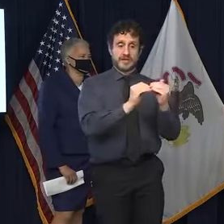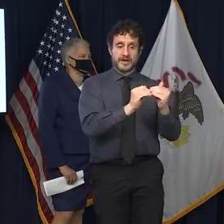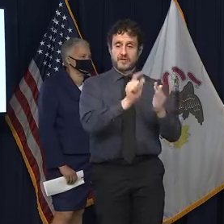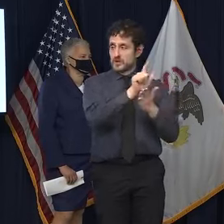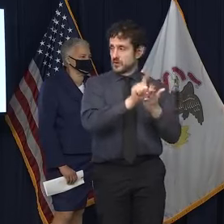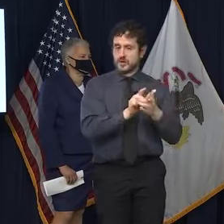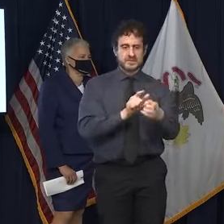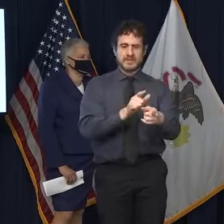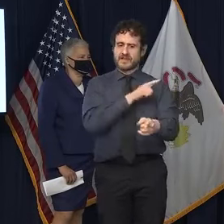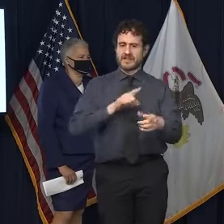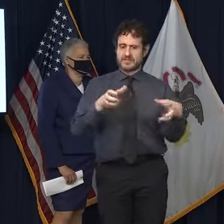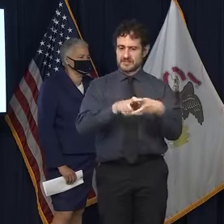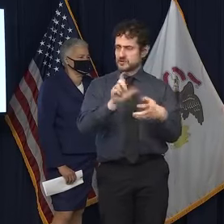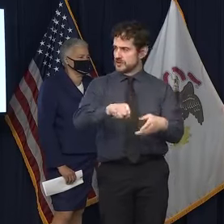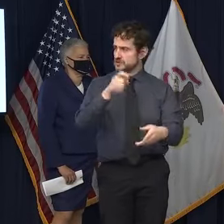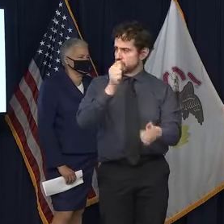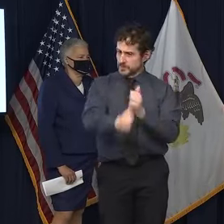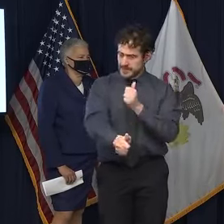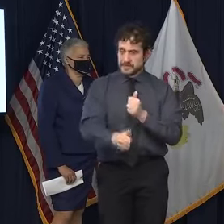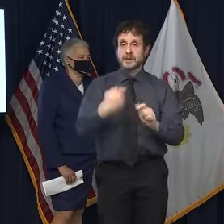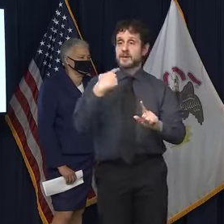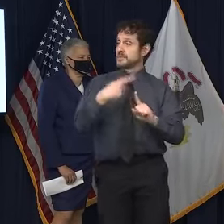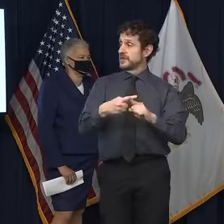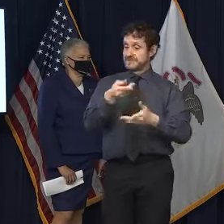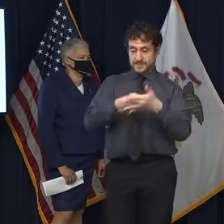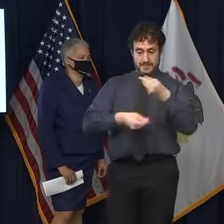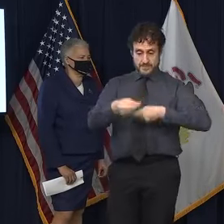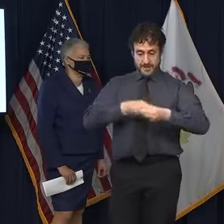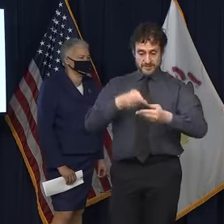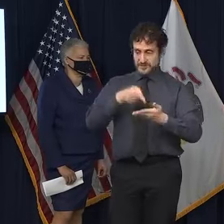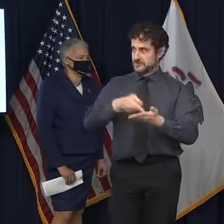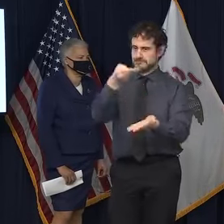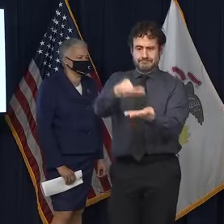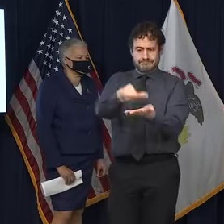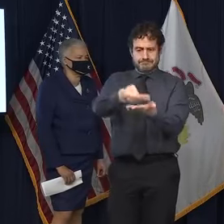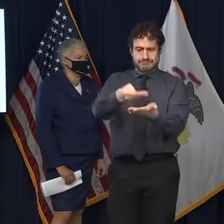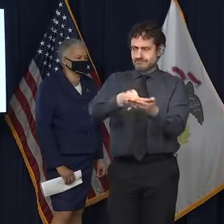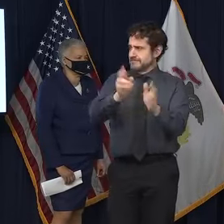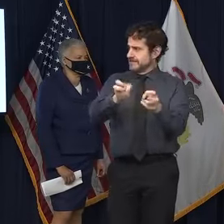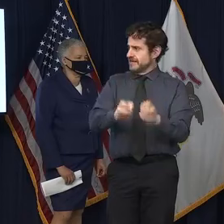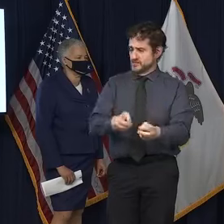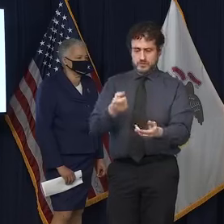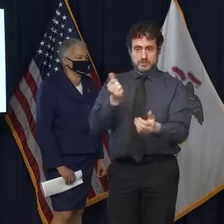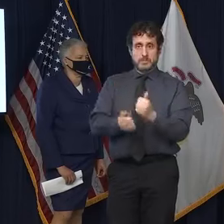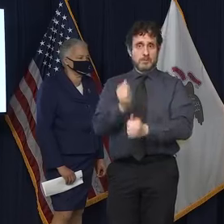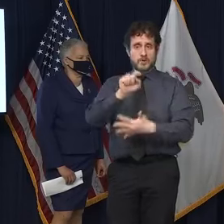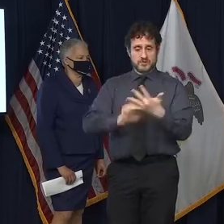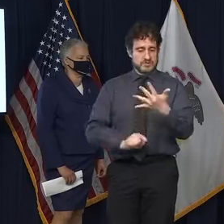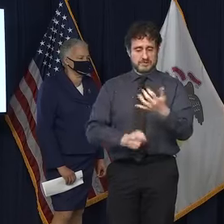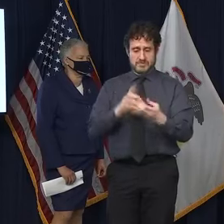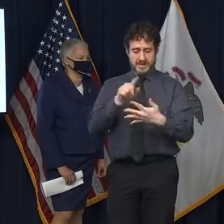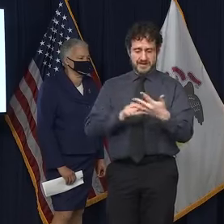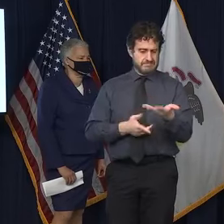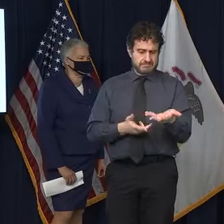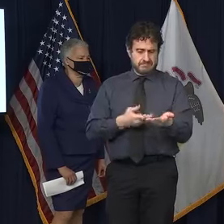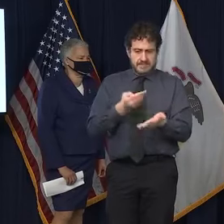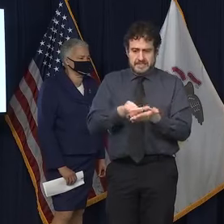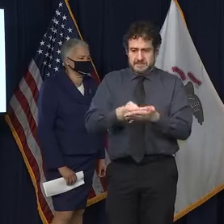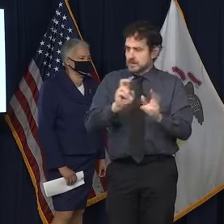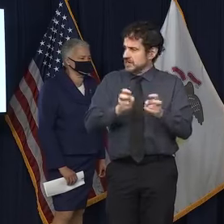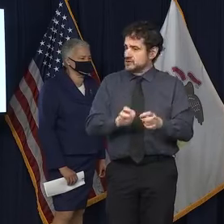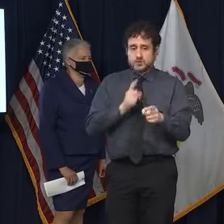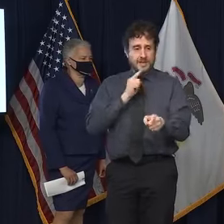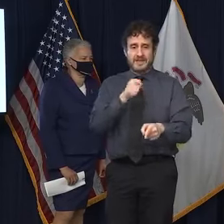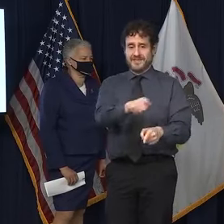things. We have to address the budget, and these matters are associated with the budget. Most of them, many of them, are really matters